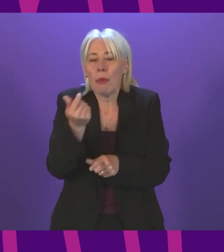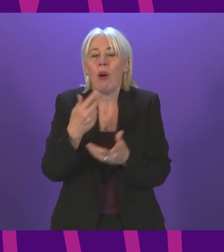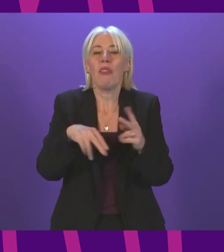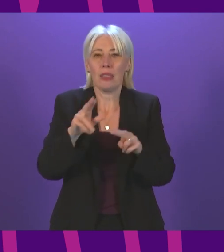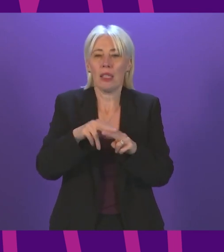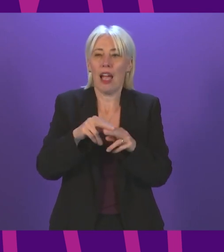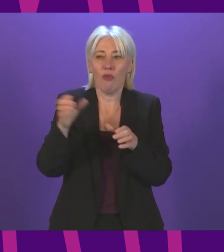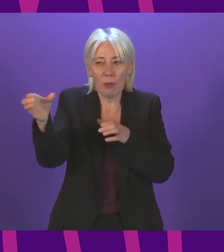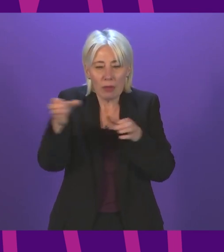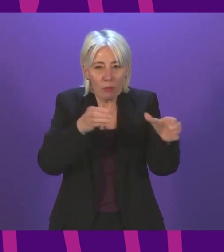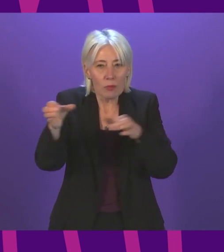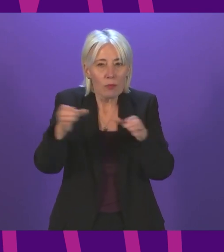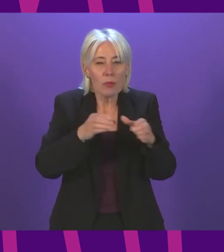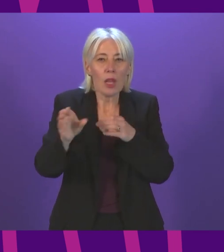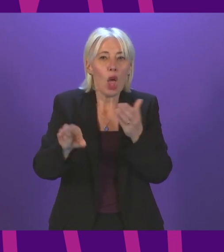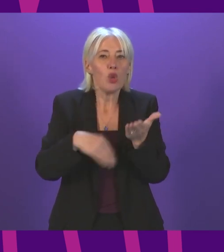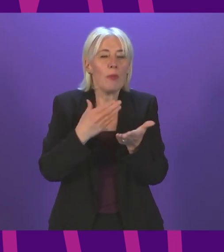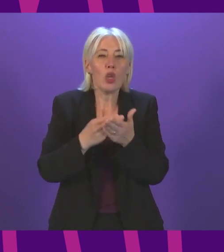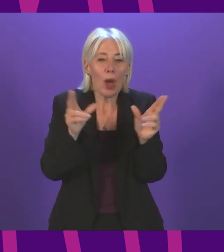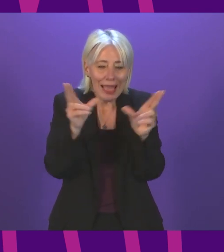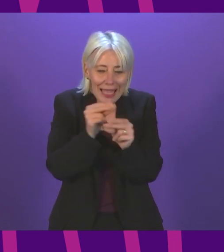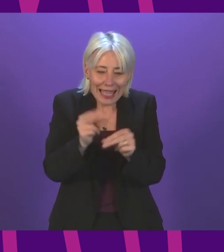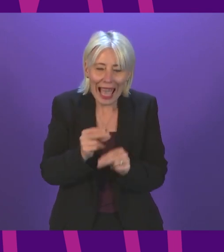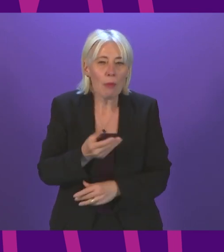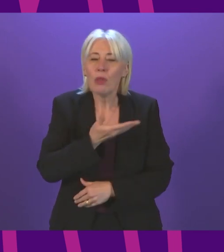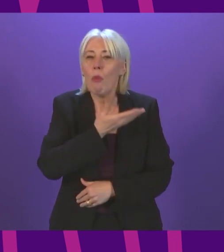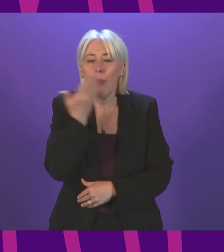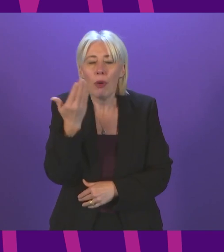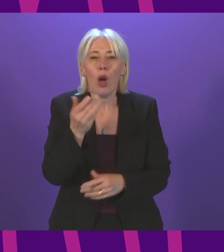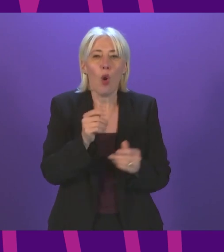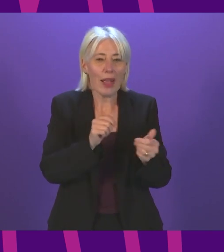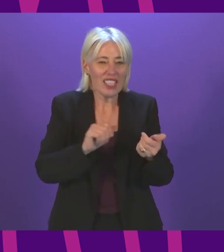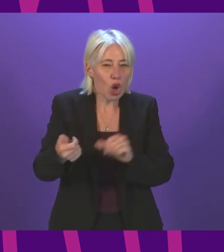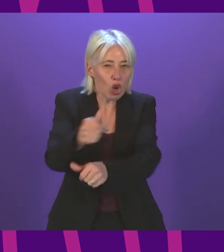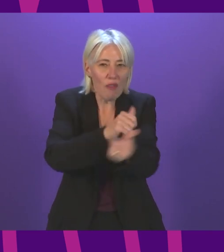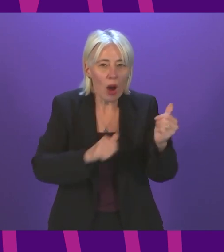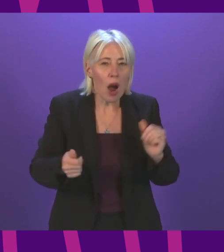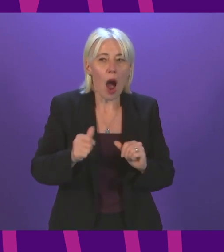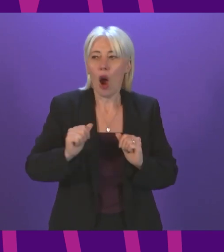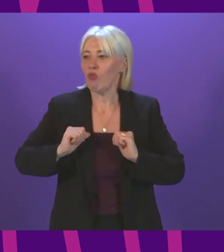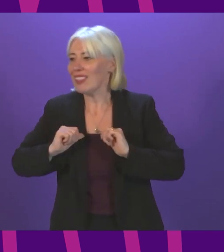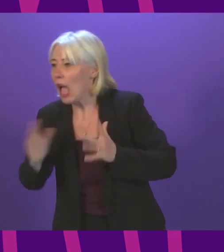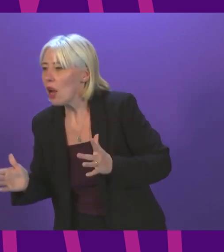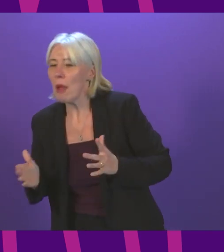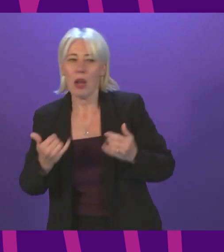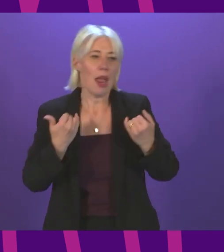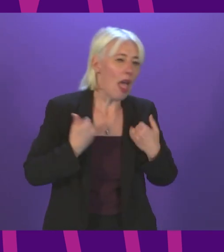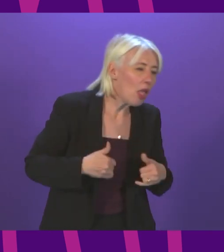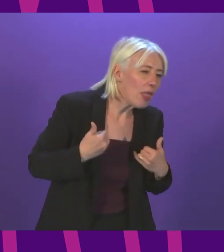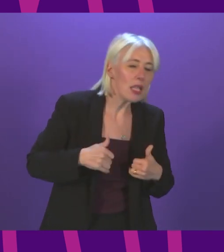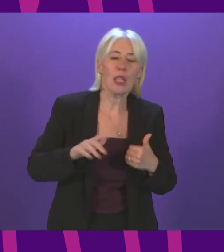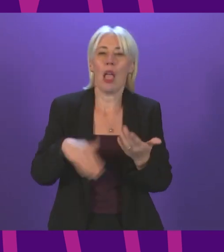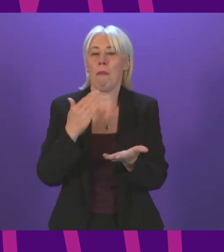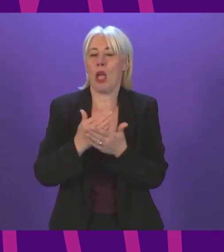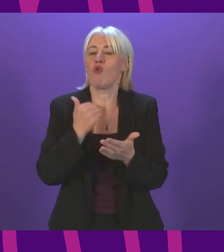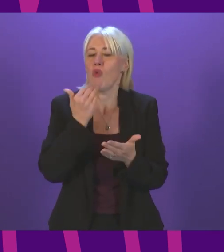recruited to ensure that we don't have any gaps when it comes to staff turnover and retirement as well. So I'm happy to provide